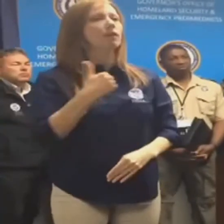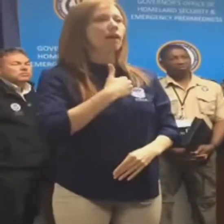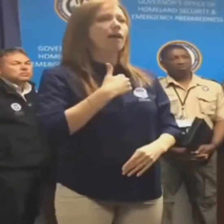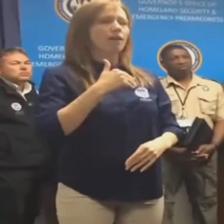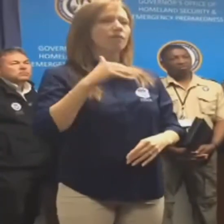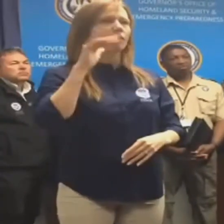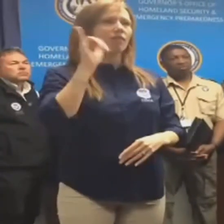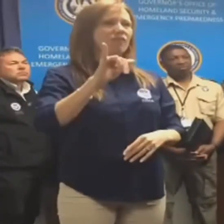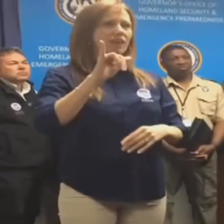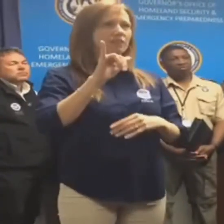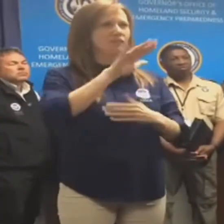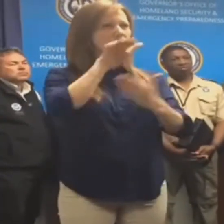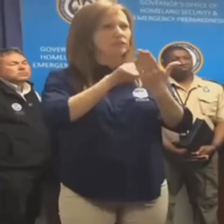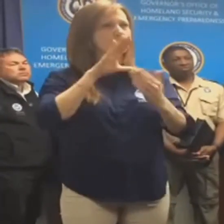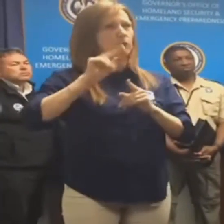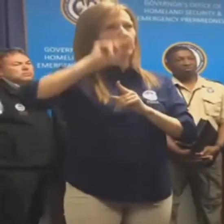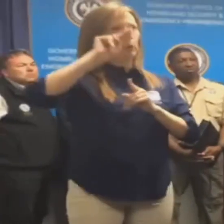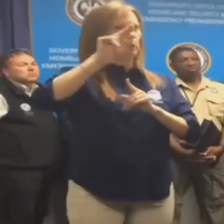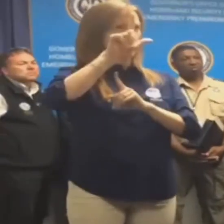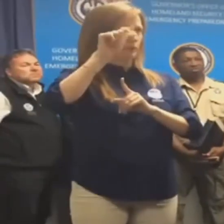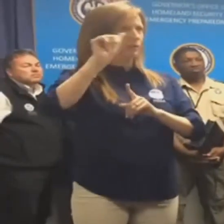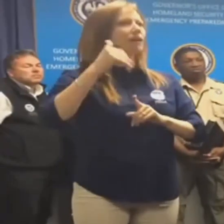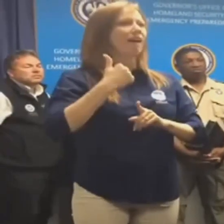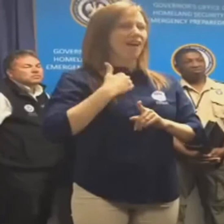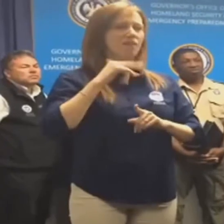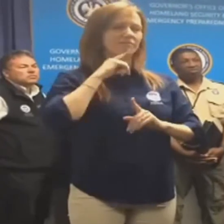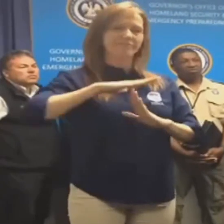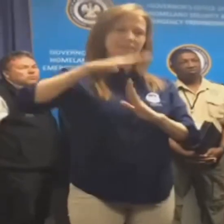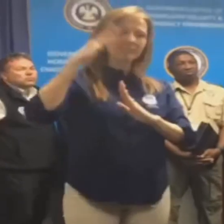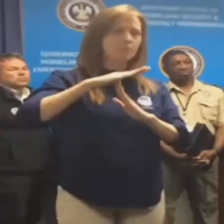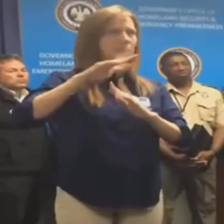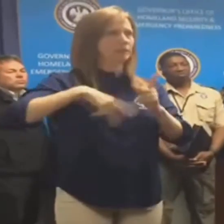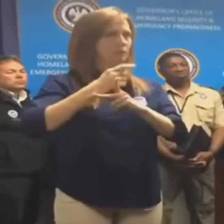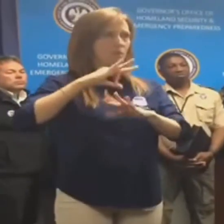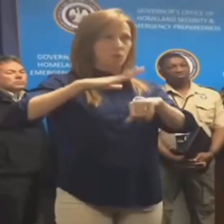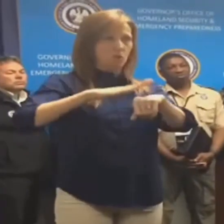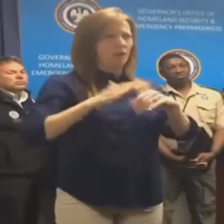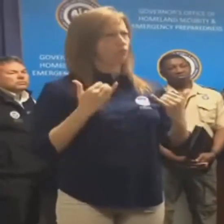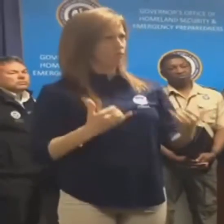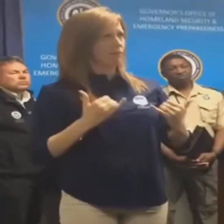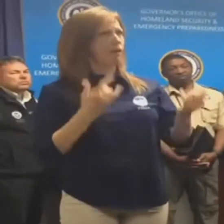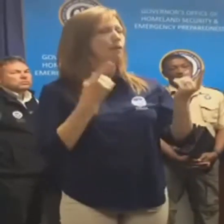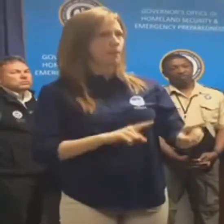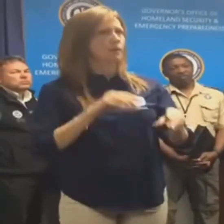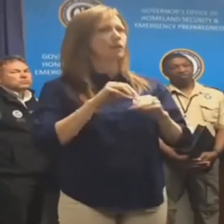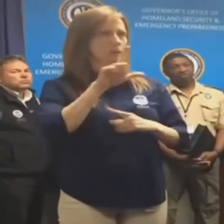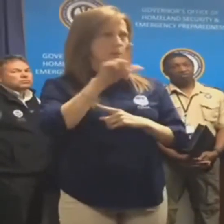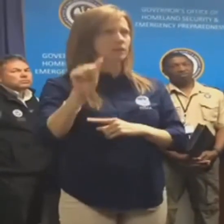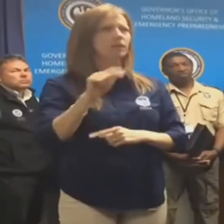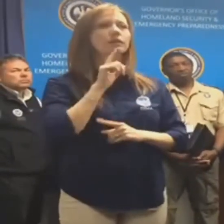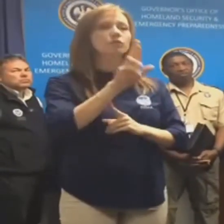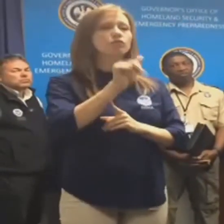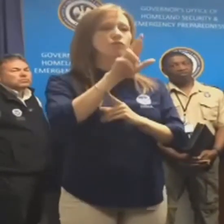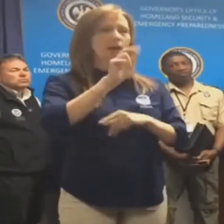Weather Service has issued a high-risk alert for central and north Louisiana. This is the highest level of warning